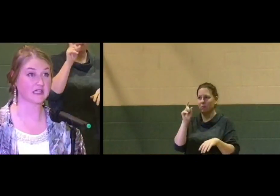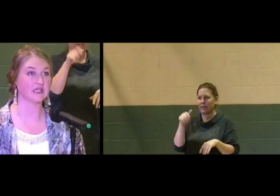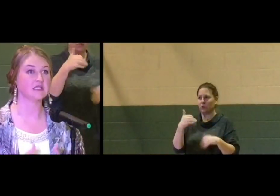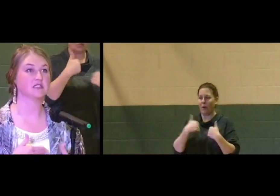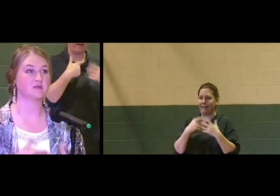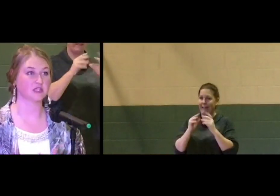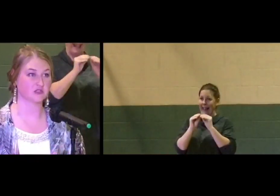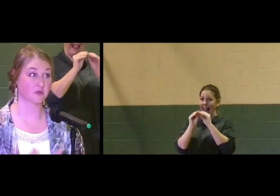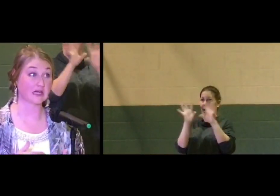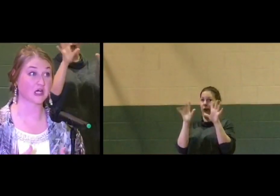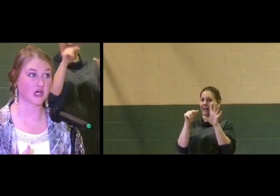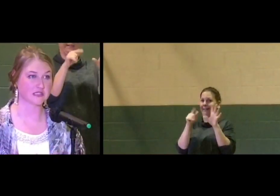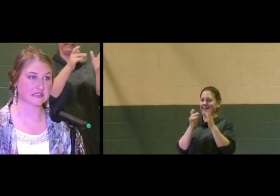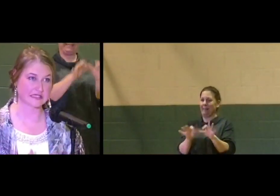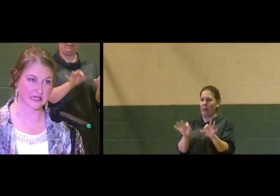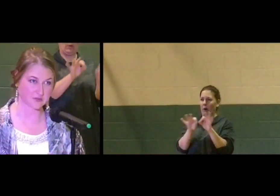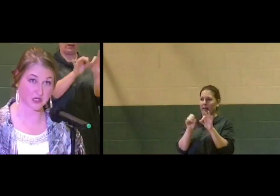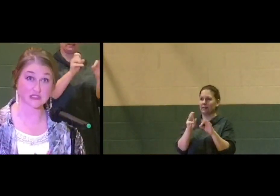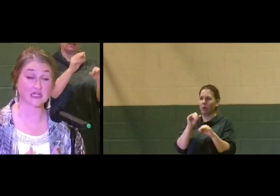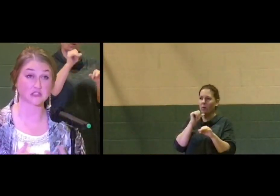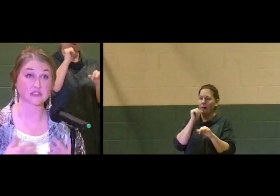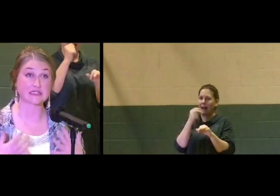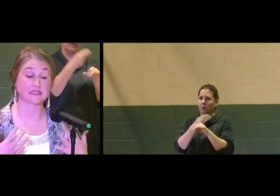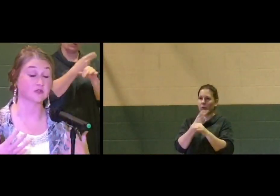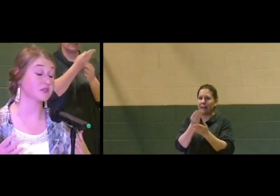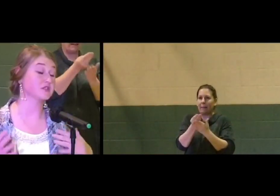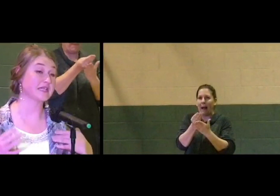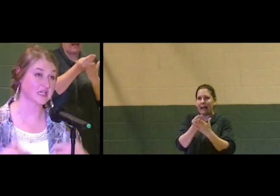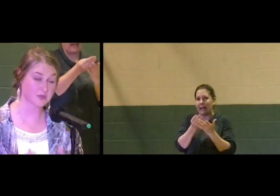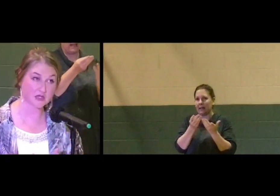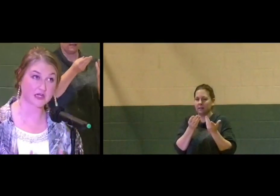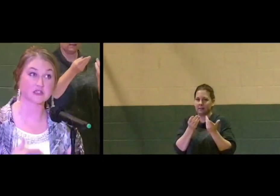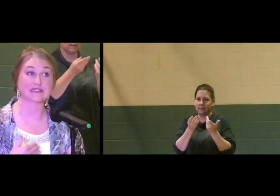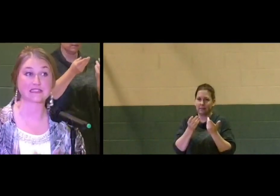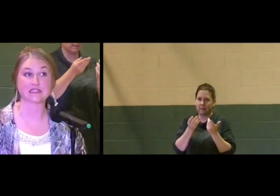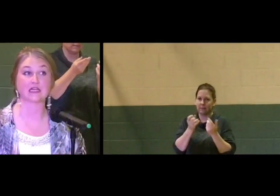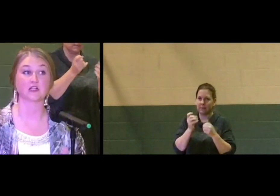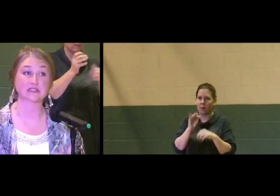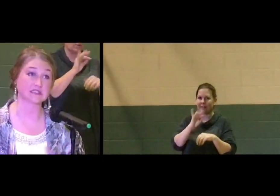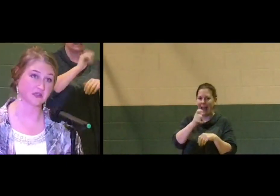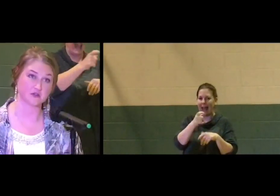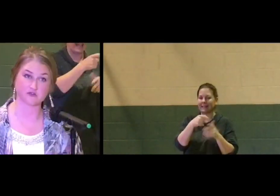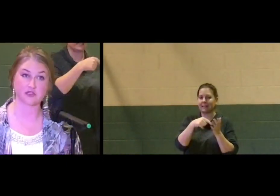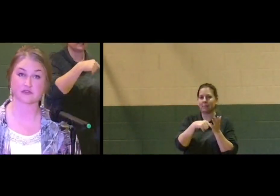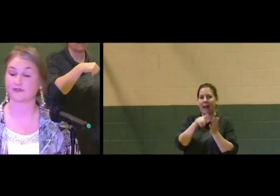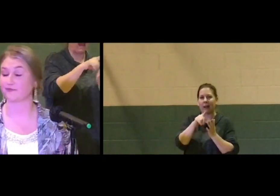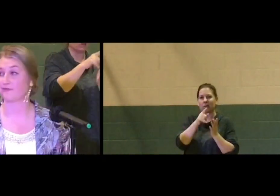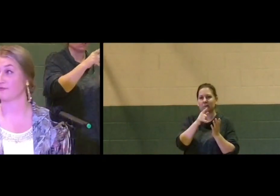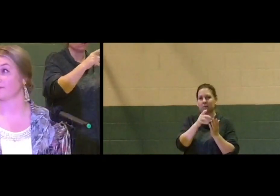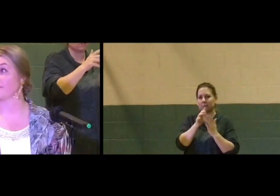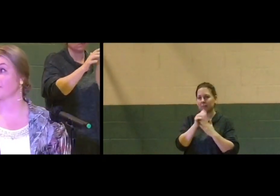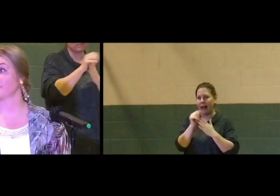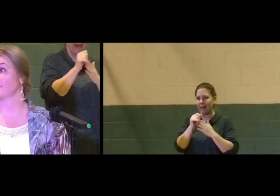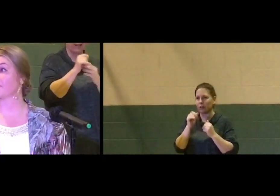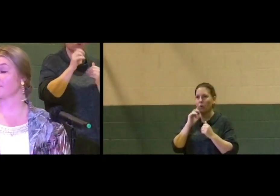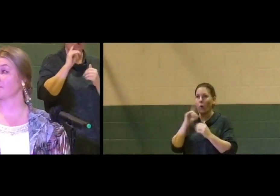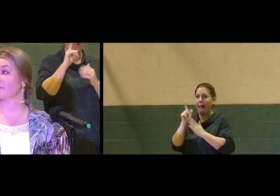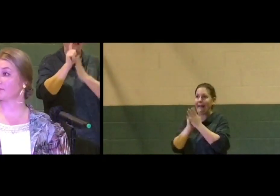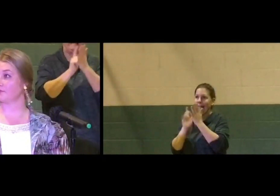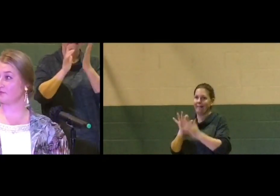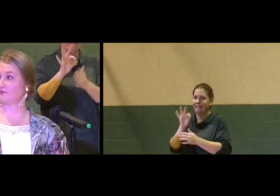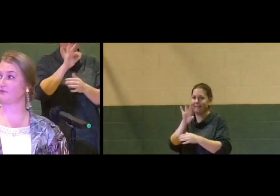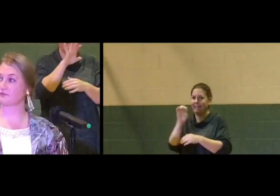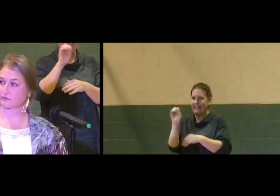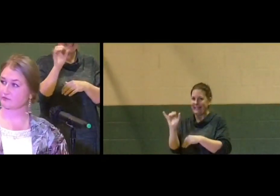clarity to make sure that we're not costing taxpayer dollars and city dollars and legal fees. Thank you. Ms.